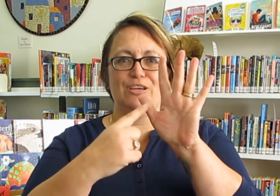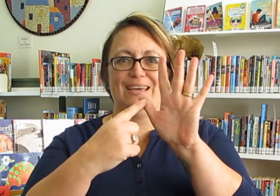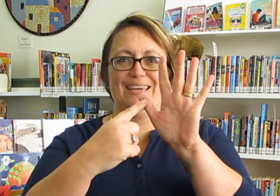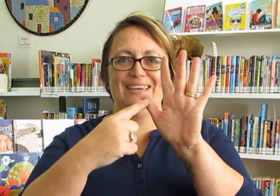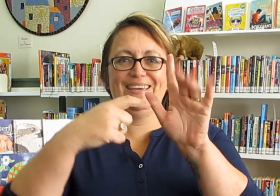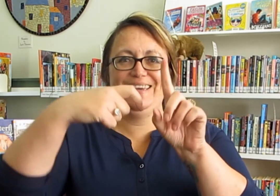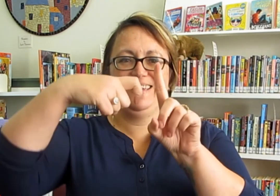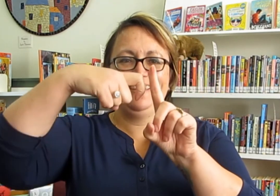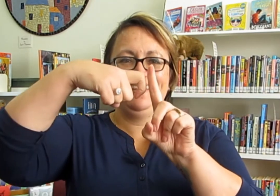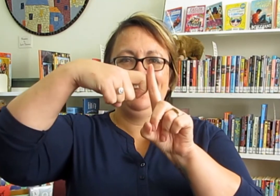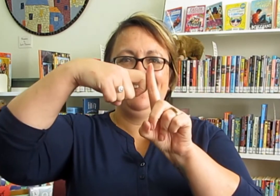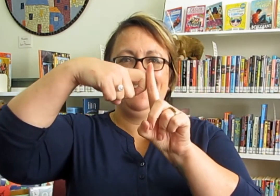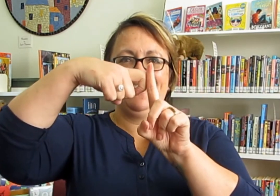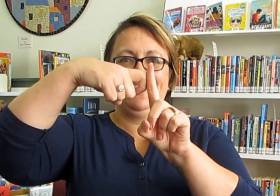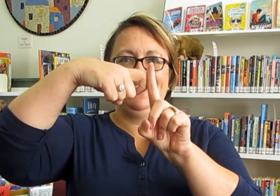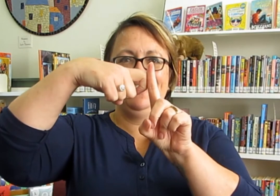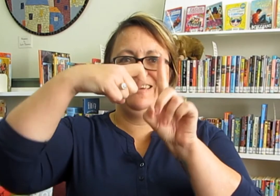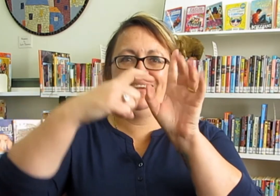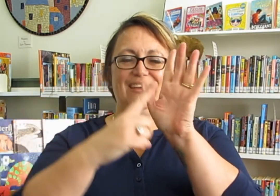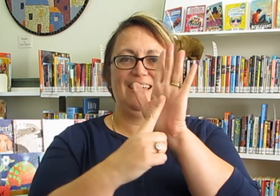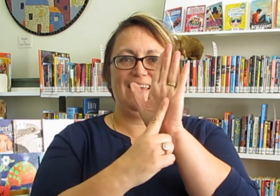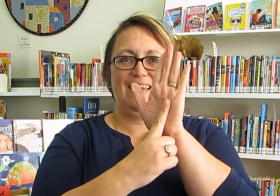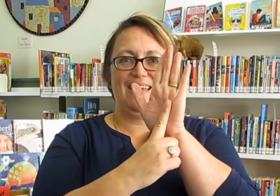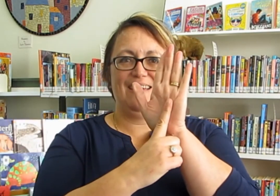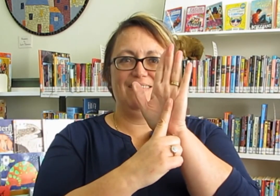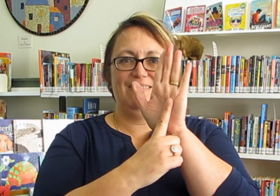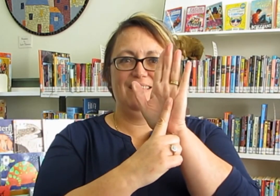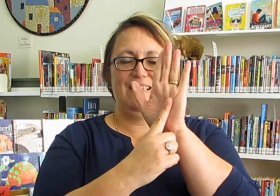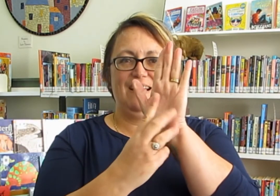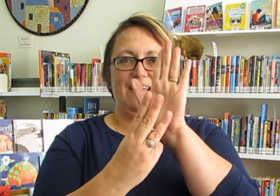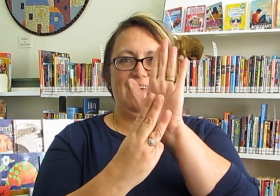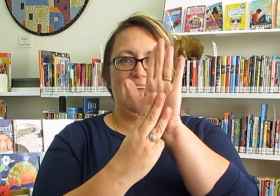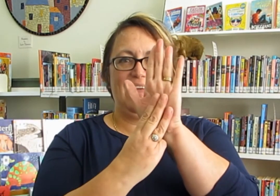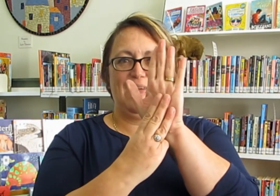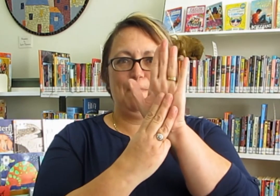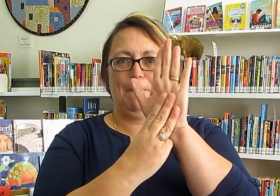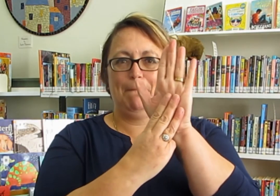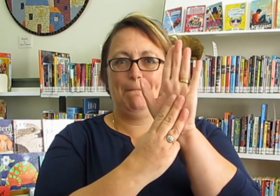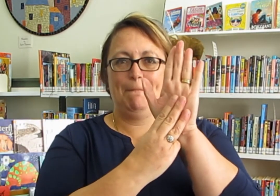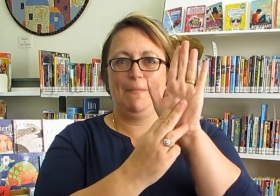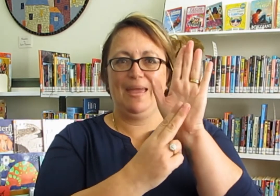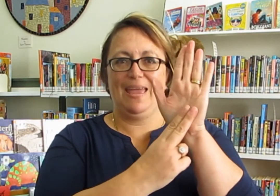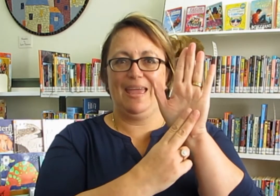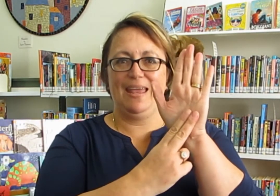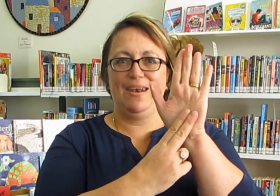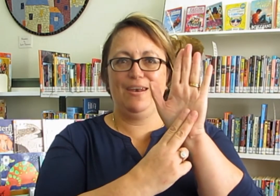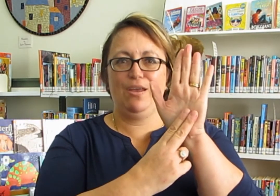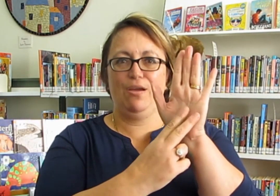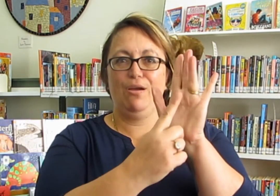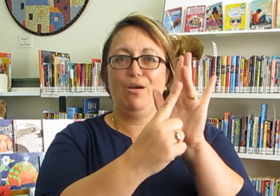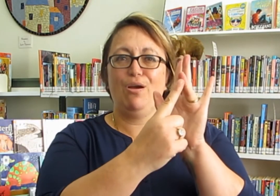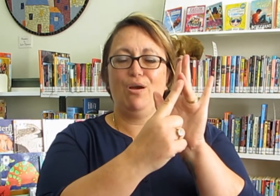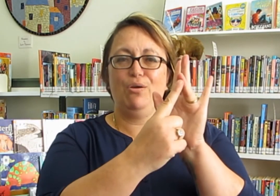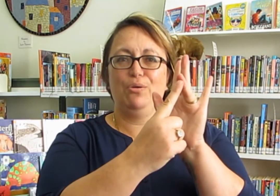K L N N O